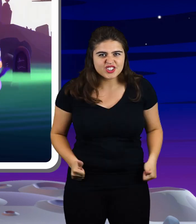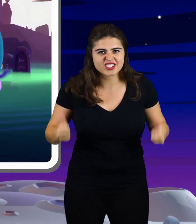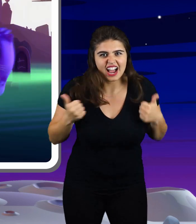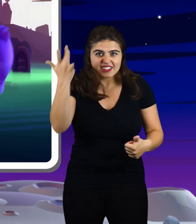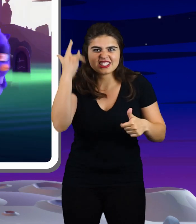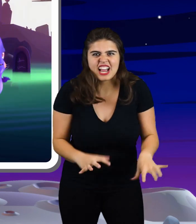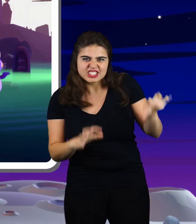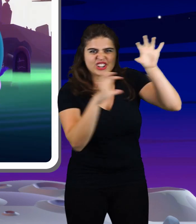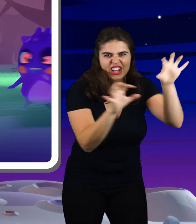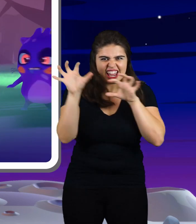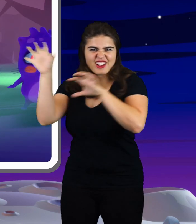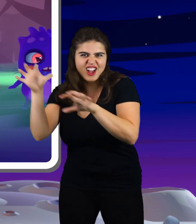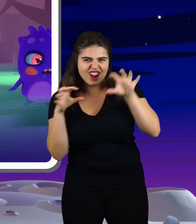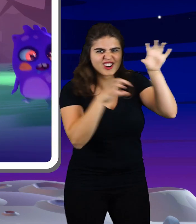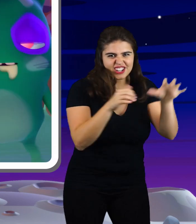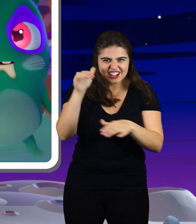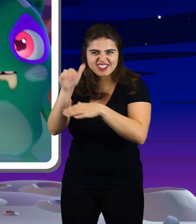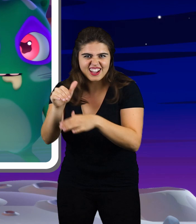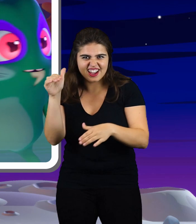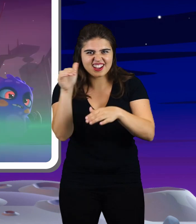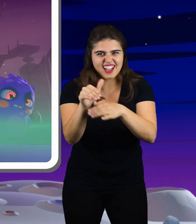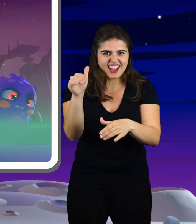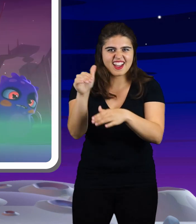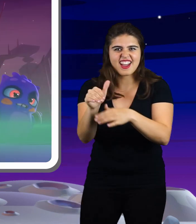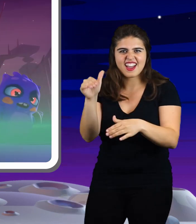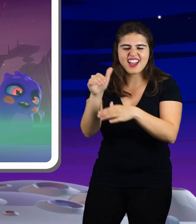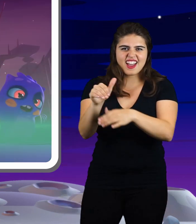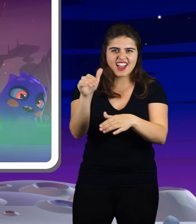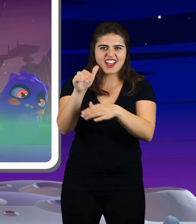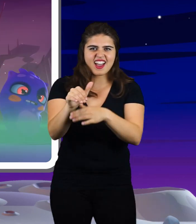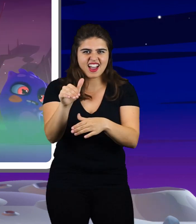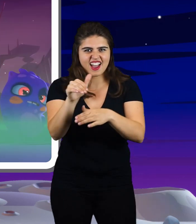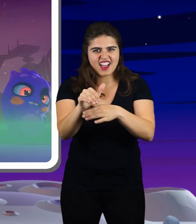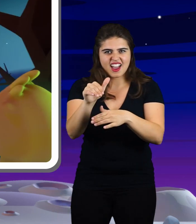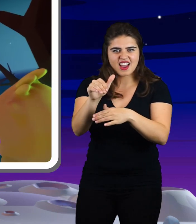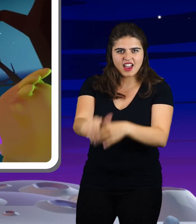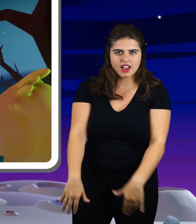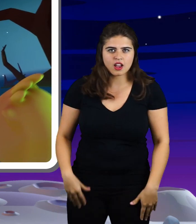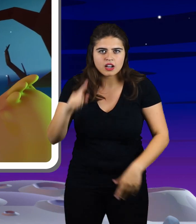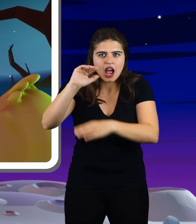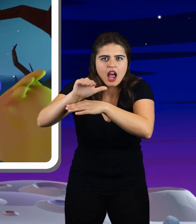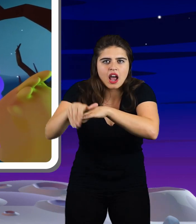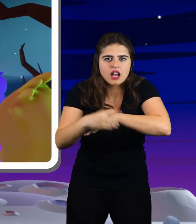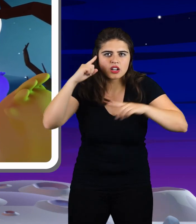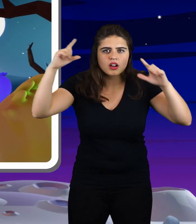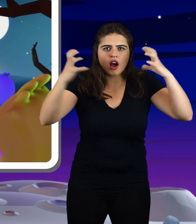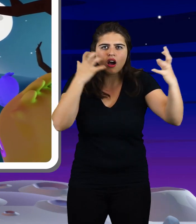life inside a Thriller, thriller tonight Night creatures call and the dead start